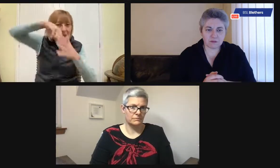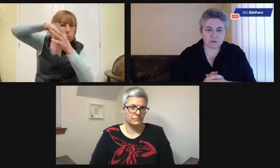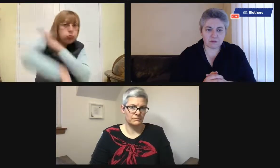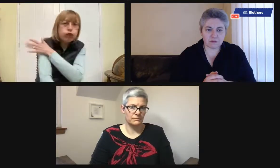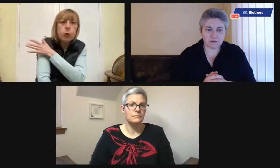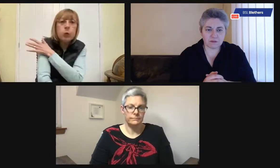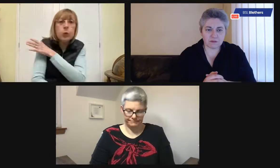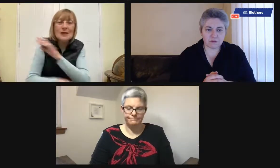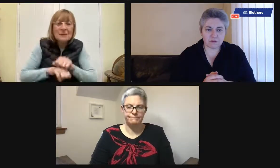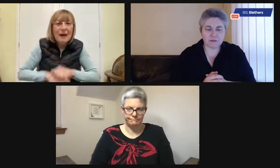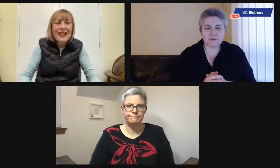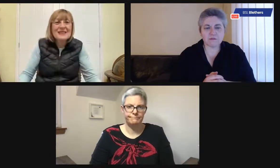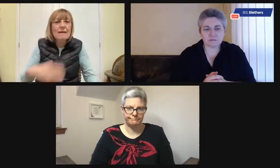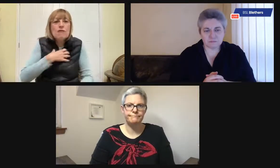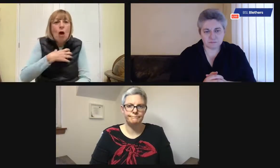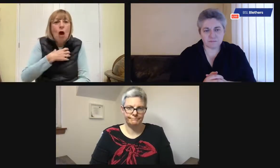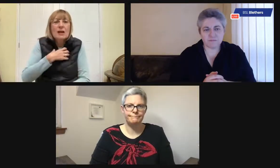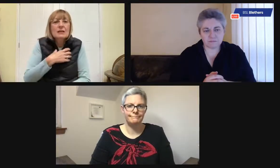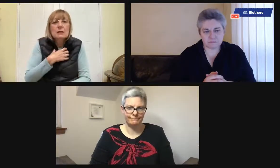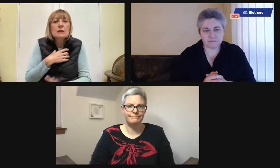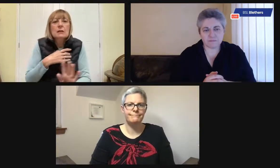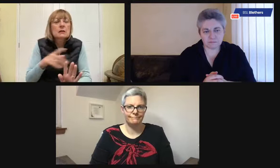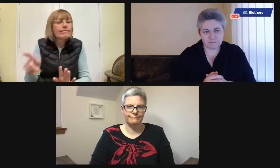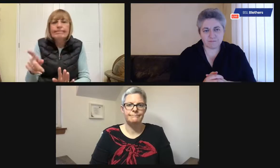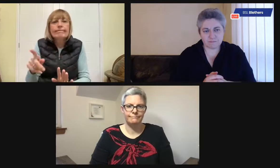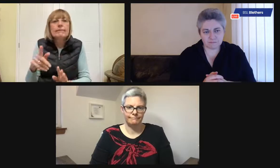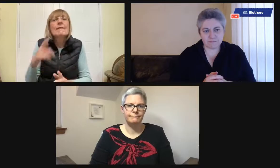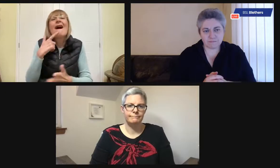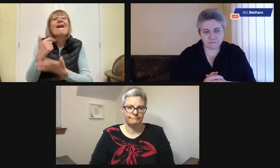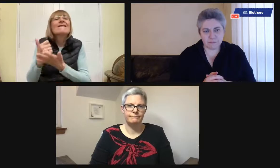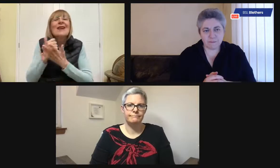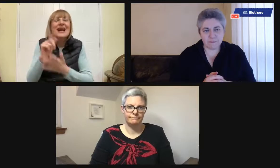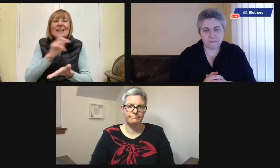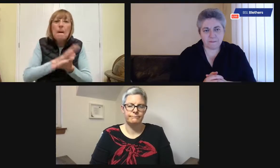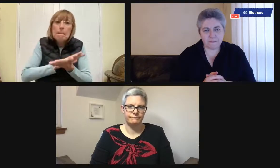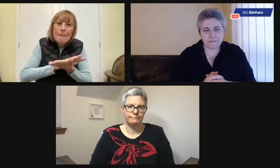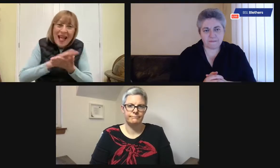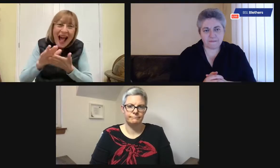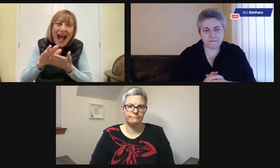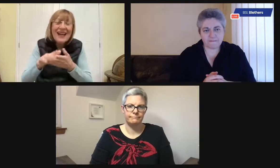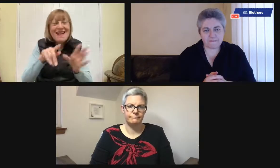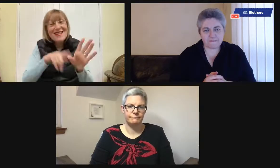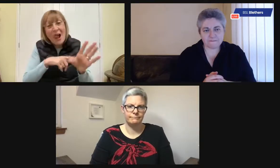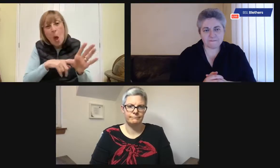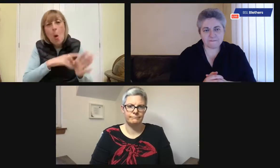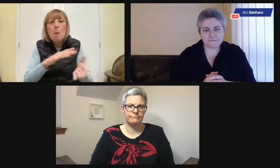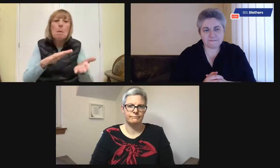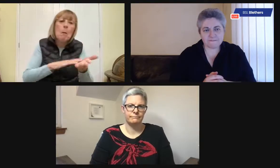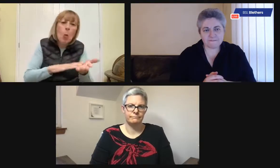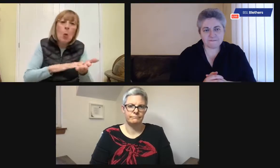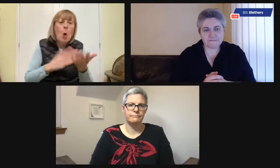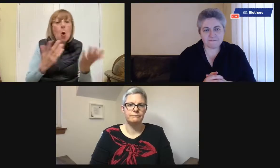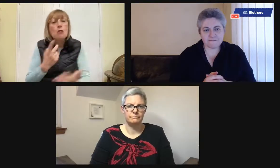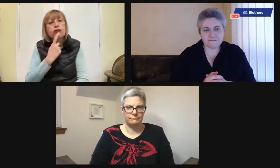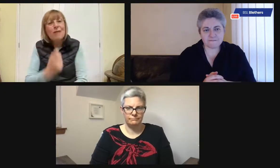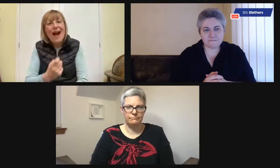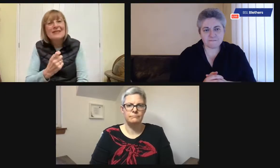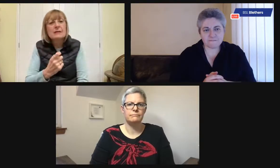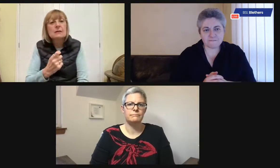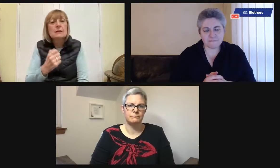people with dementia forget, and they think they panic, they think, oh, something's gone wrong with the cup, that the liquid's going to